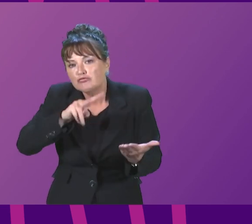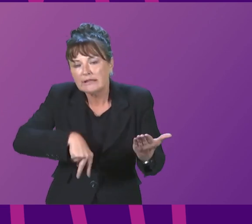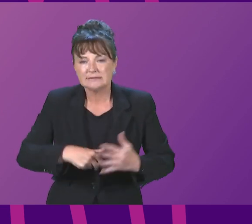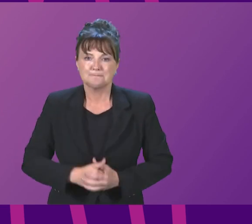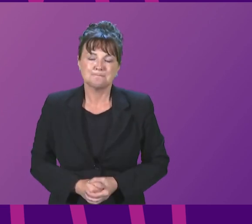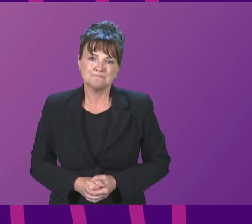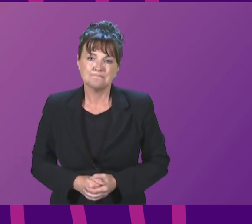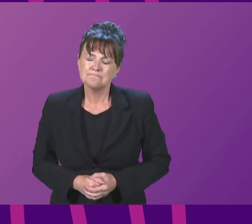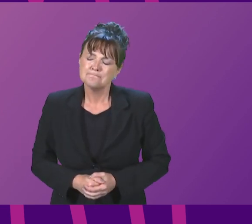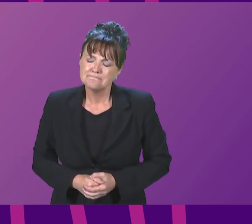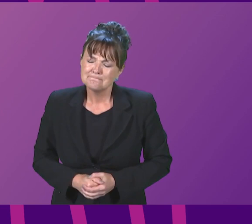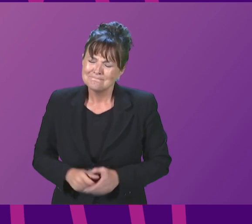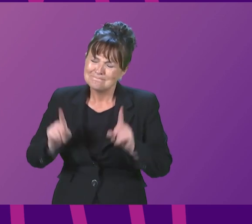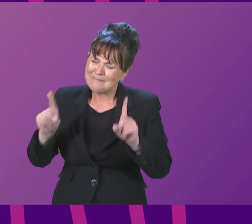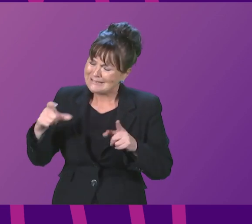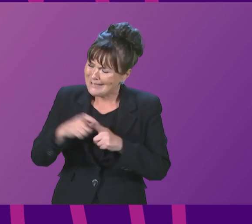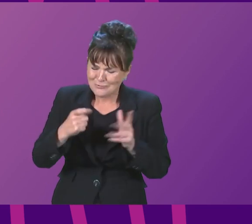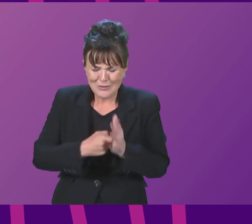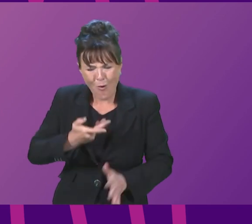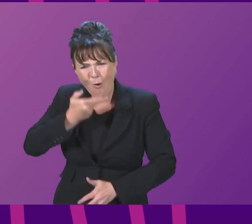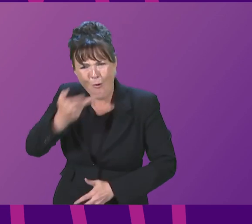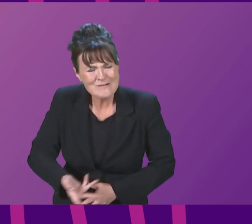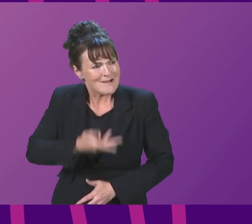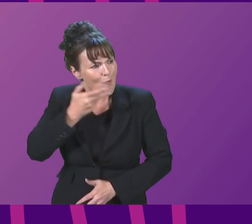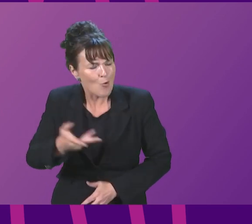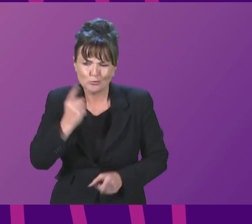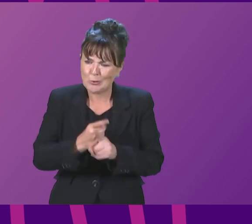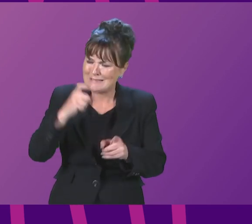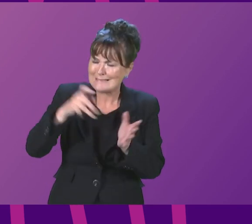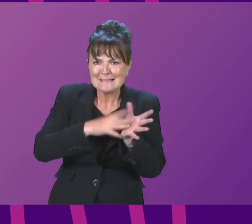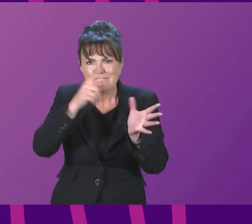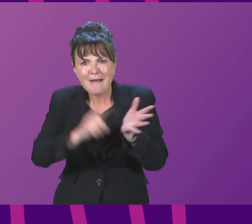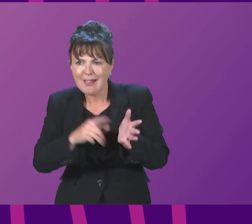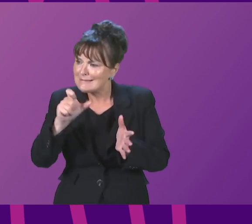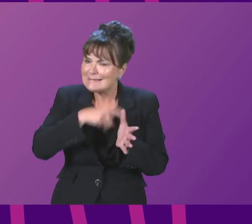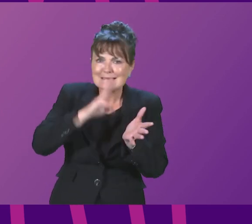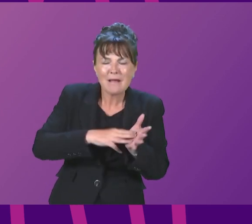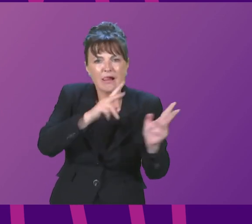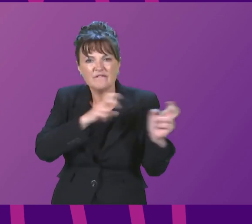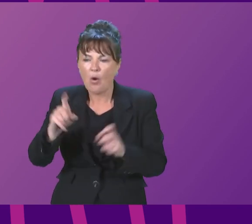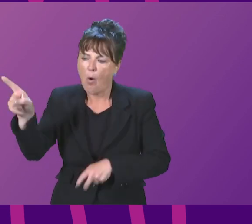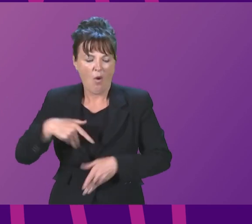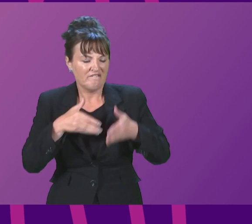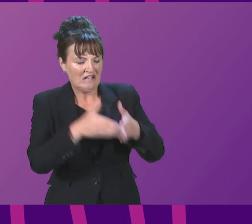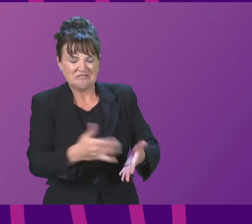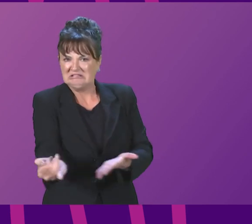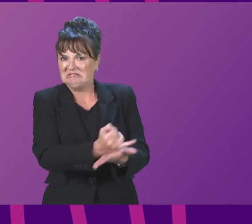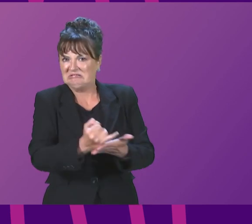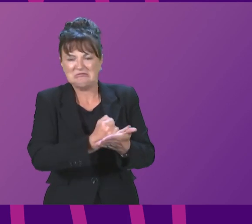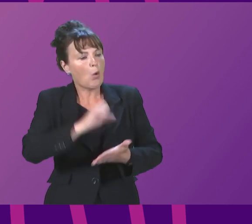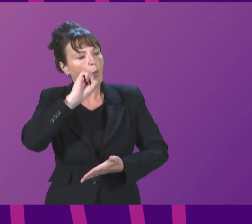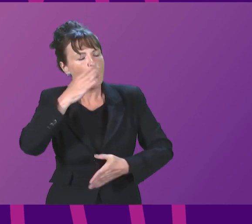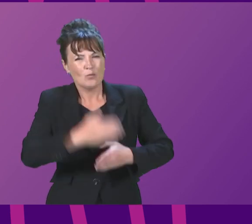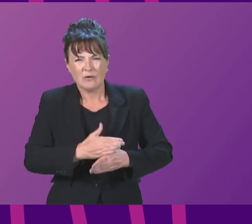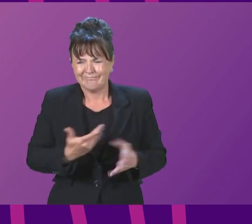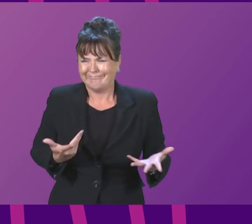But Douglas Ross keeps quoting Seamal and saying that Seamal's view is that the ferries will never be in service. So let me